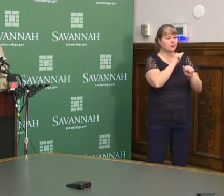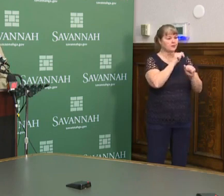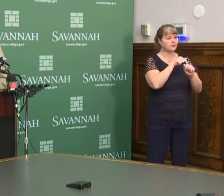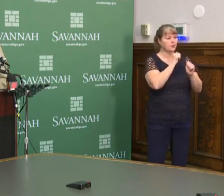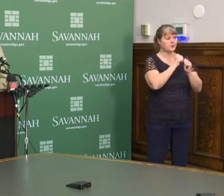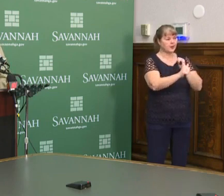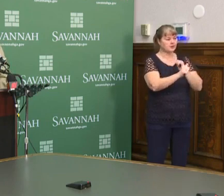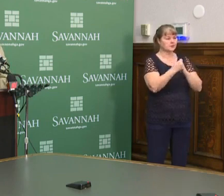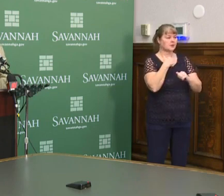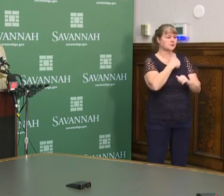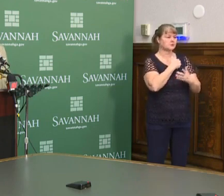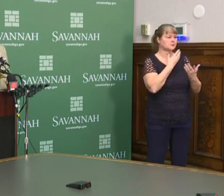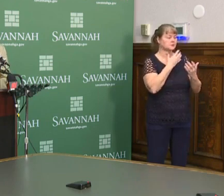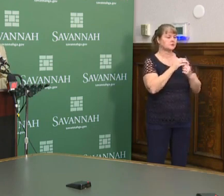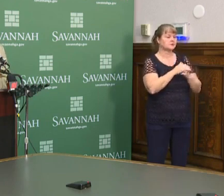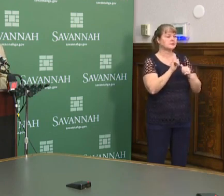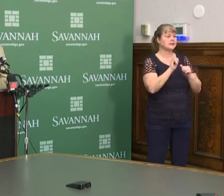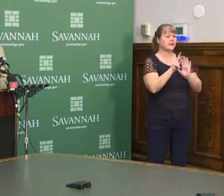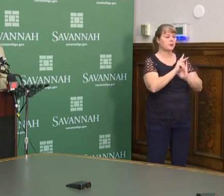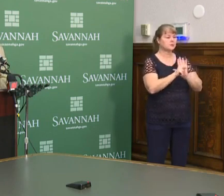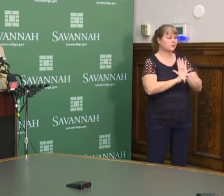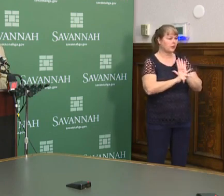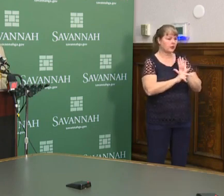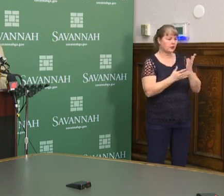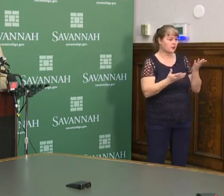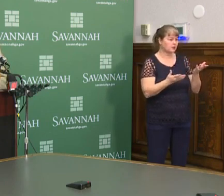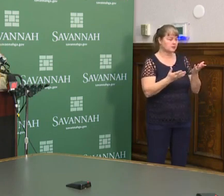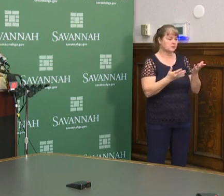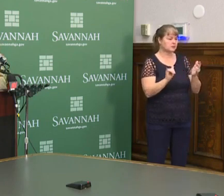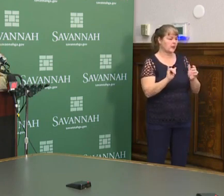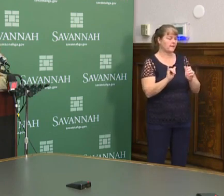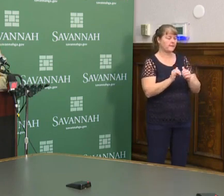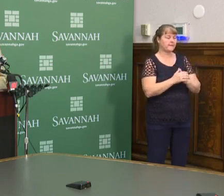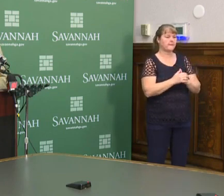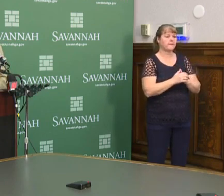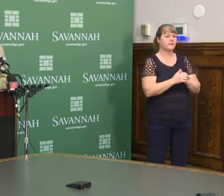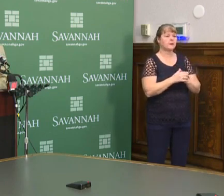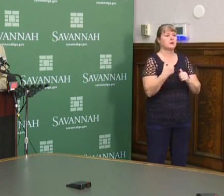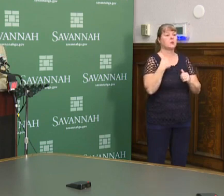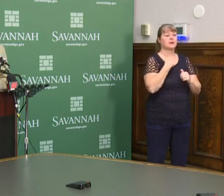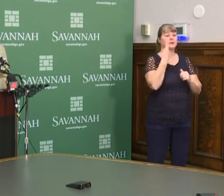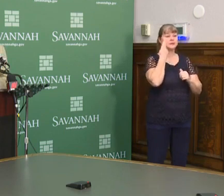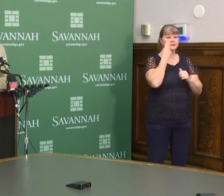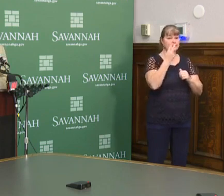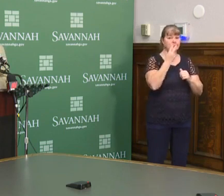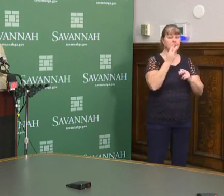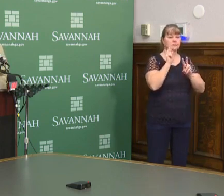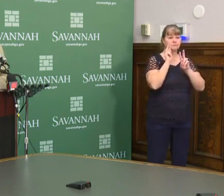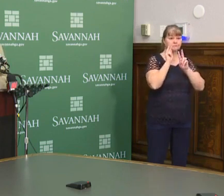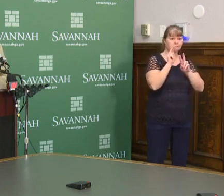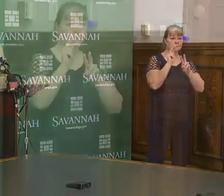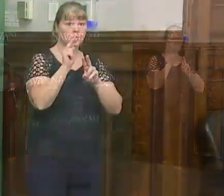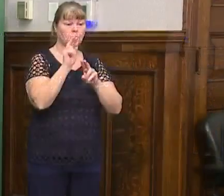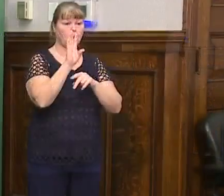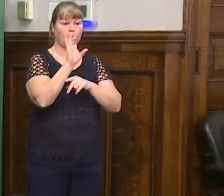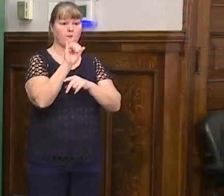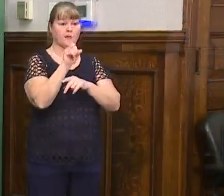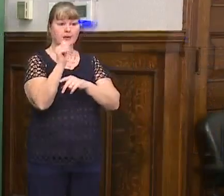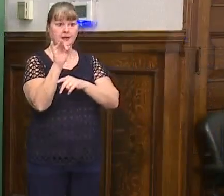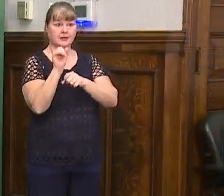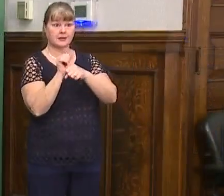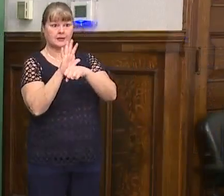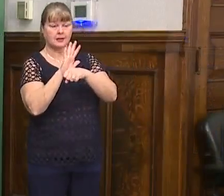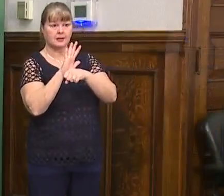it passes. The same principles are in play. We see the COVID-19